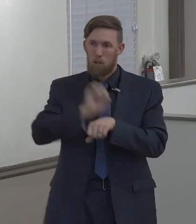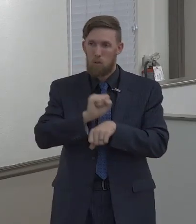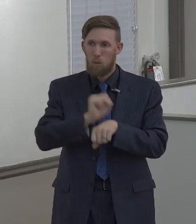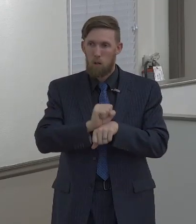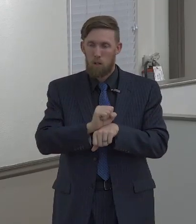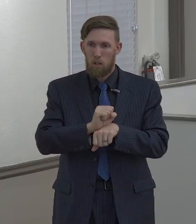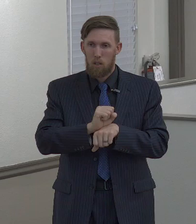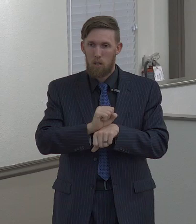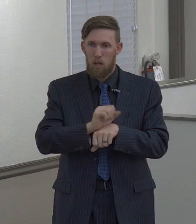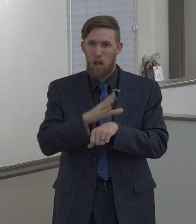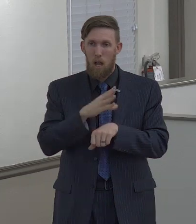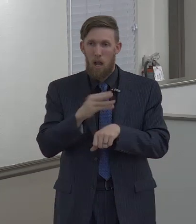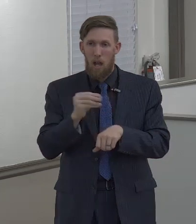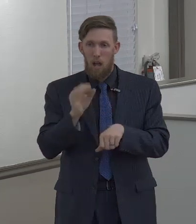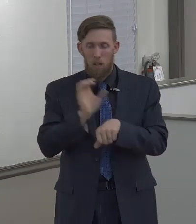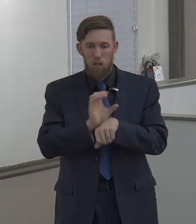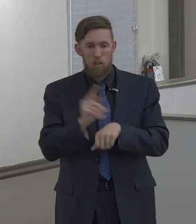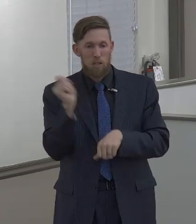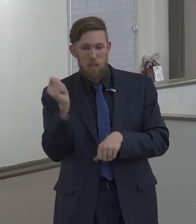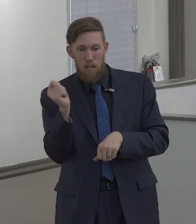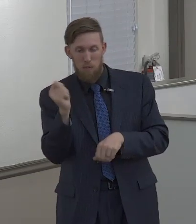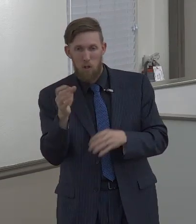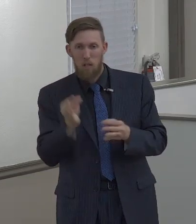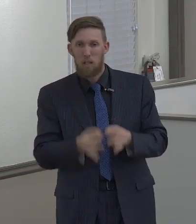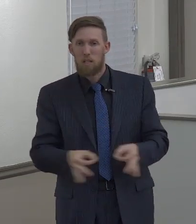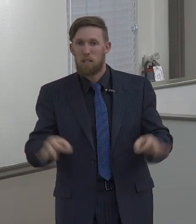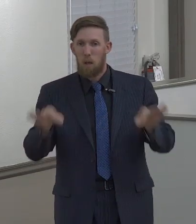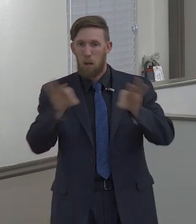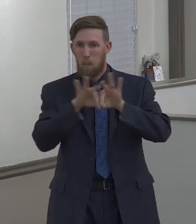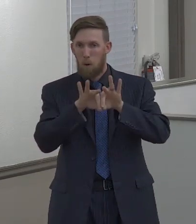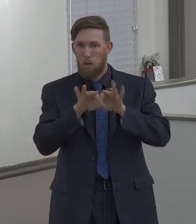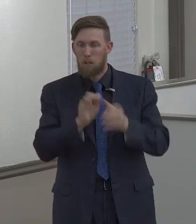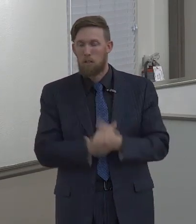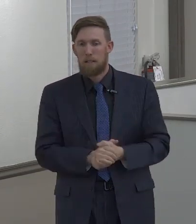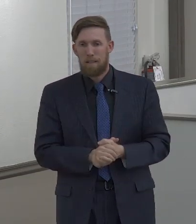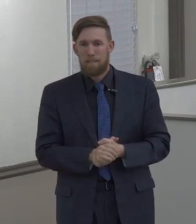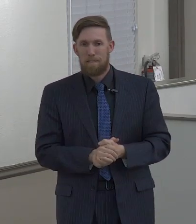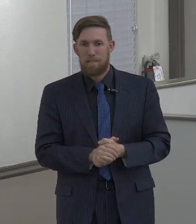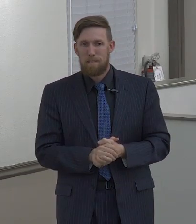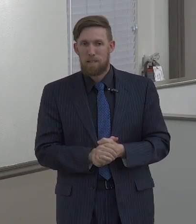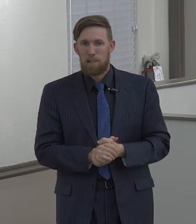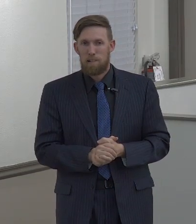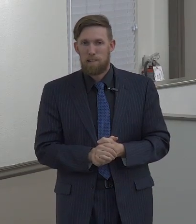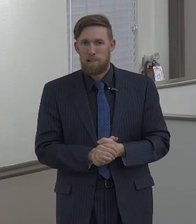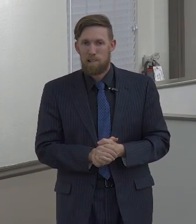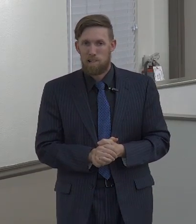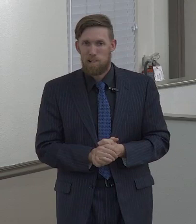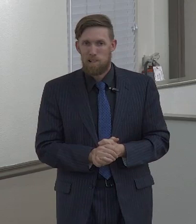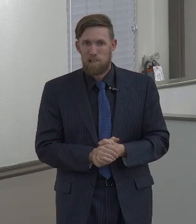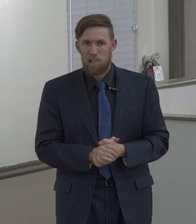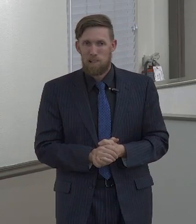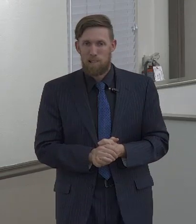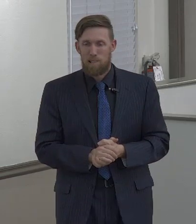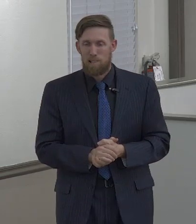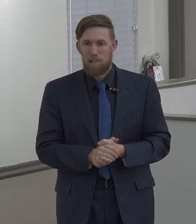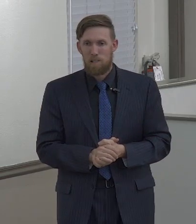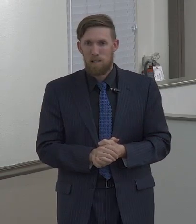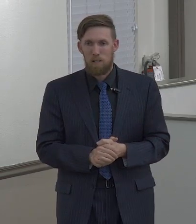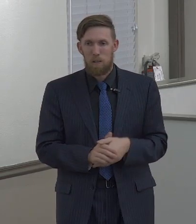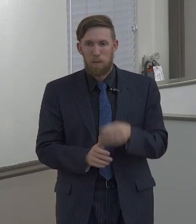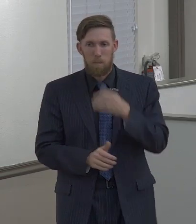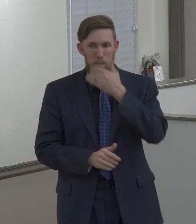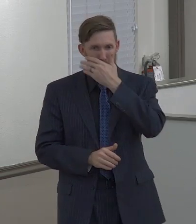that the testimony of the church is so important because it will either be what propelled the work of God